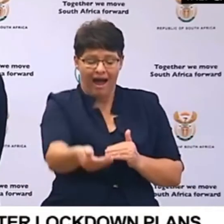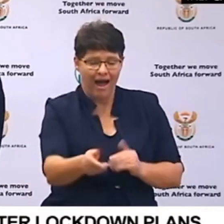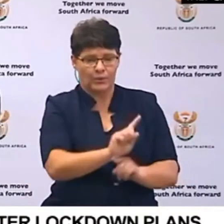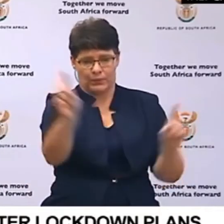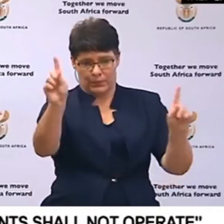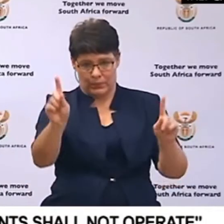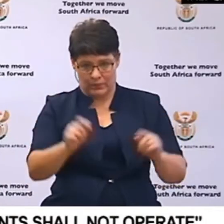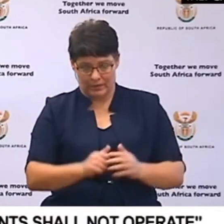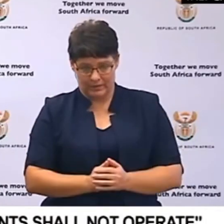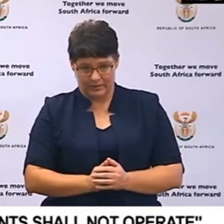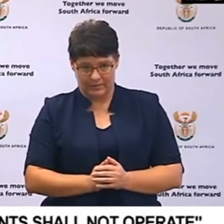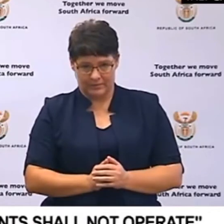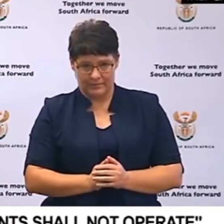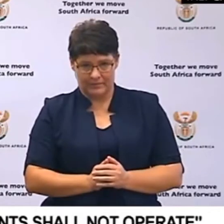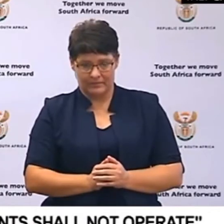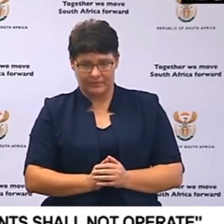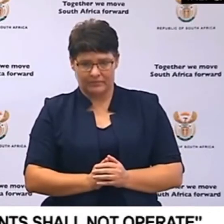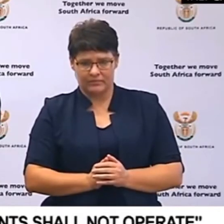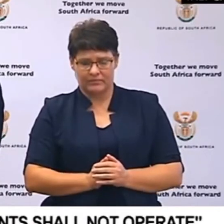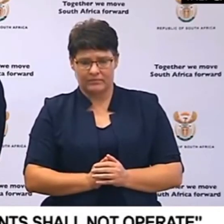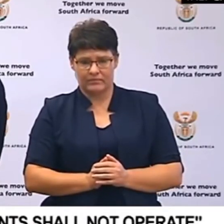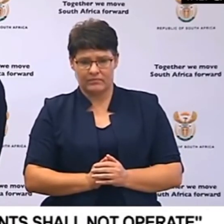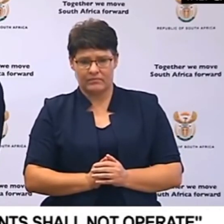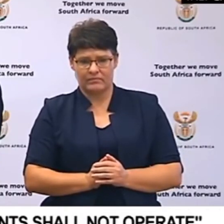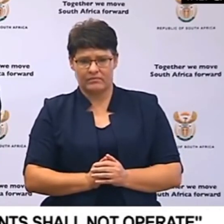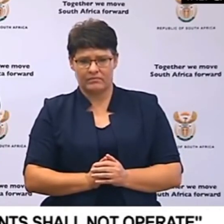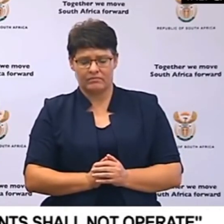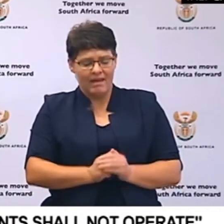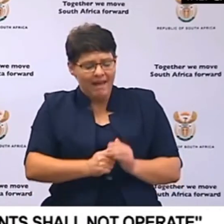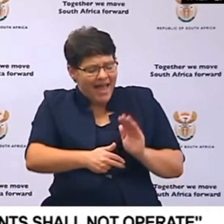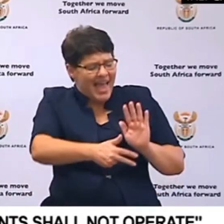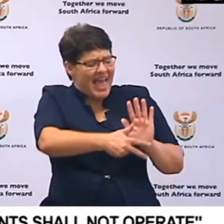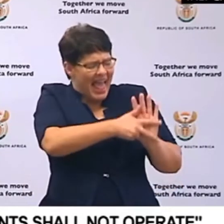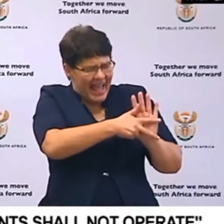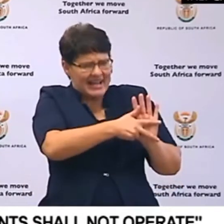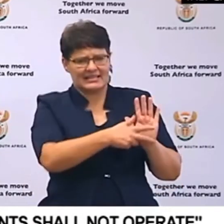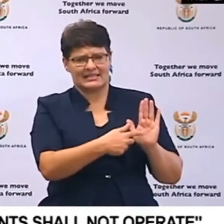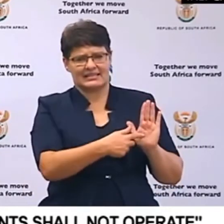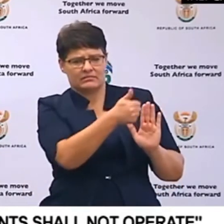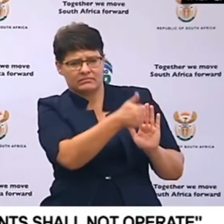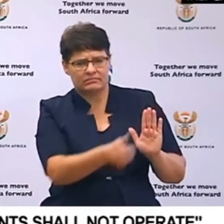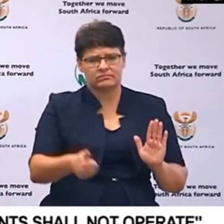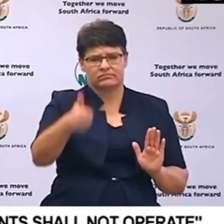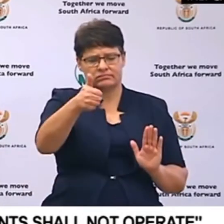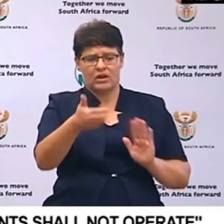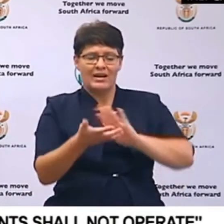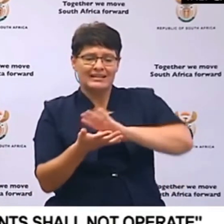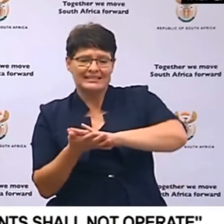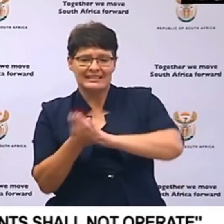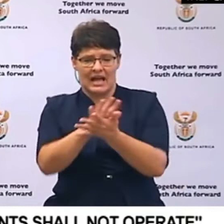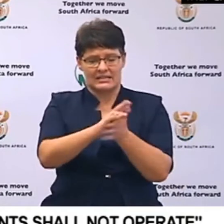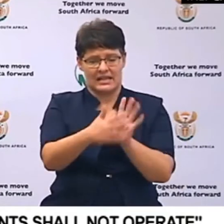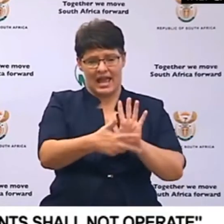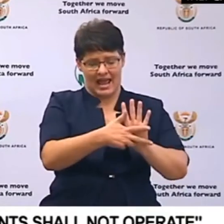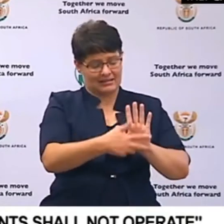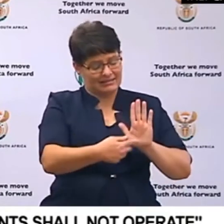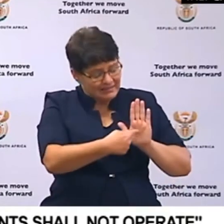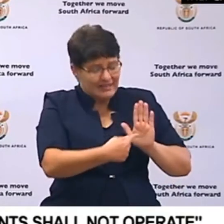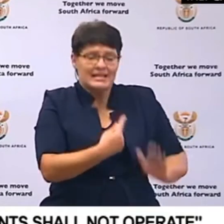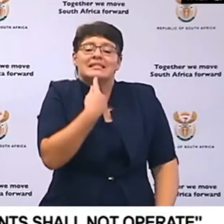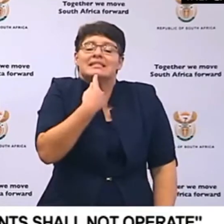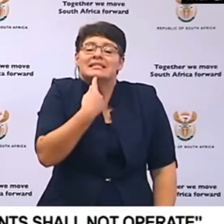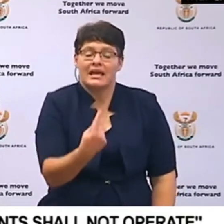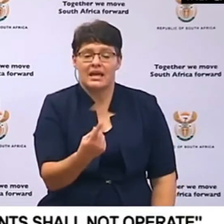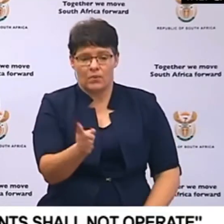the main act of the disaster act says